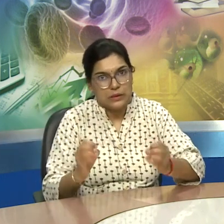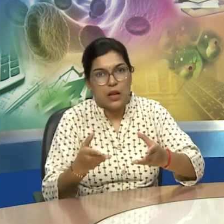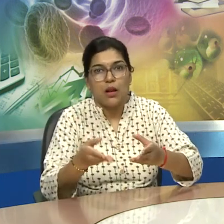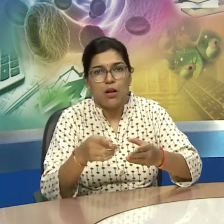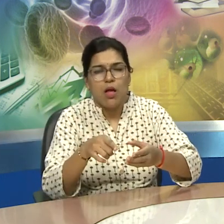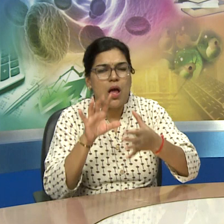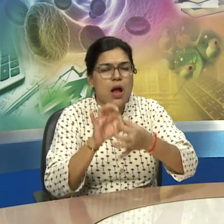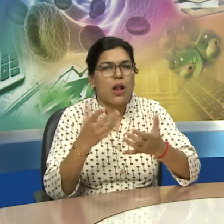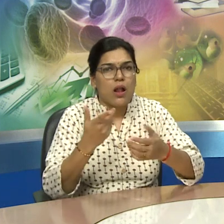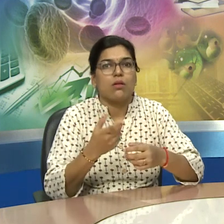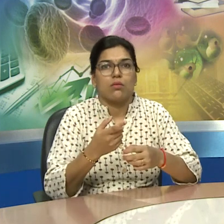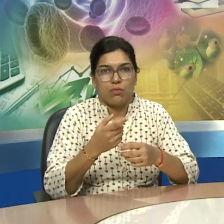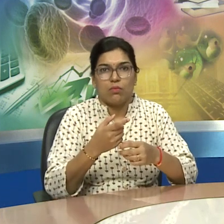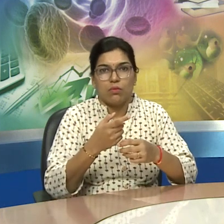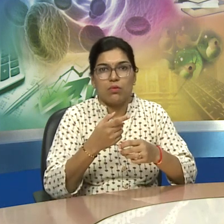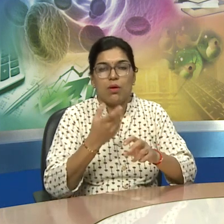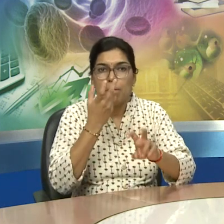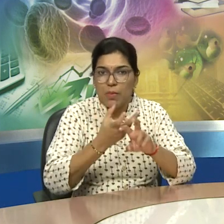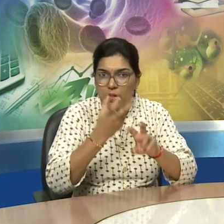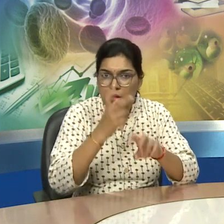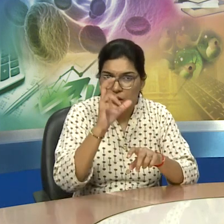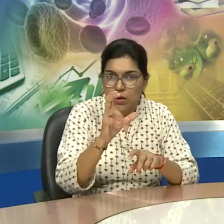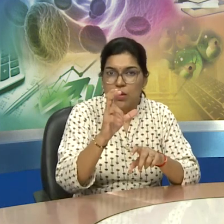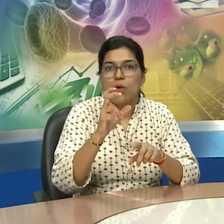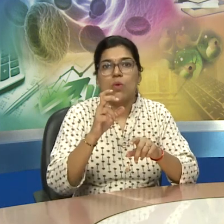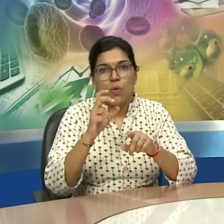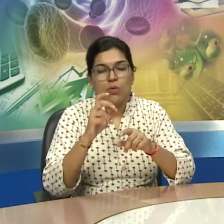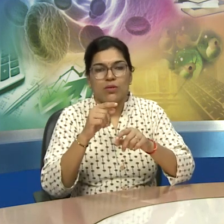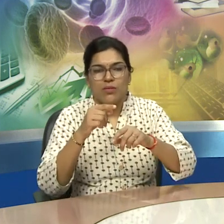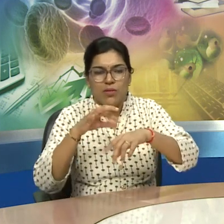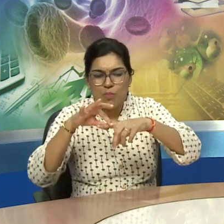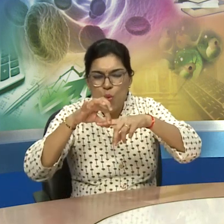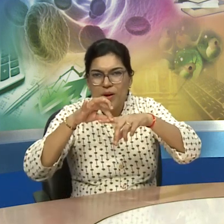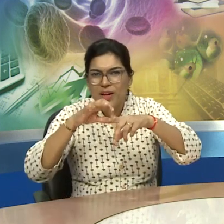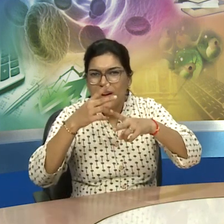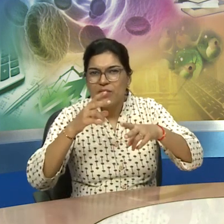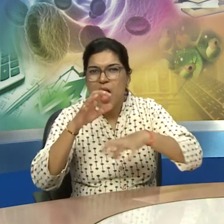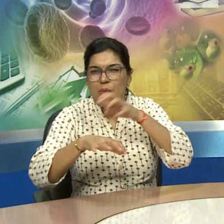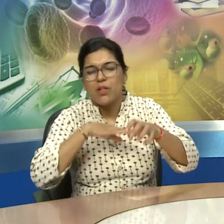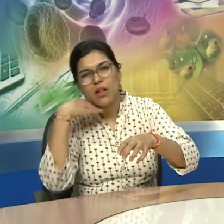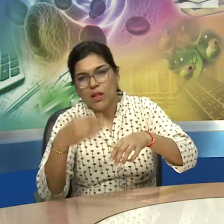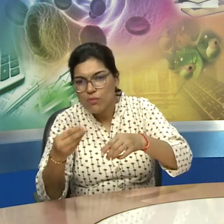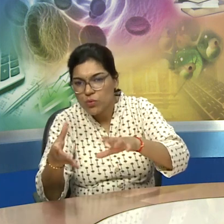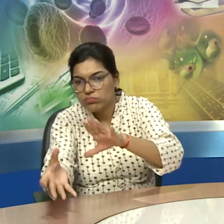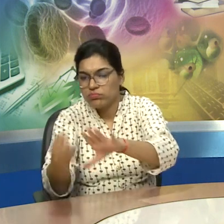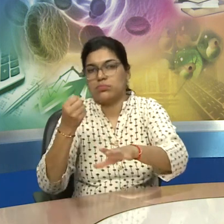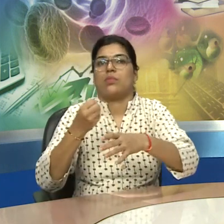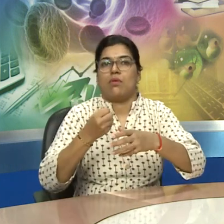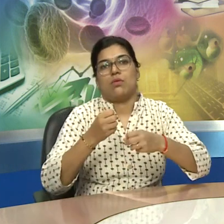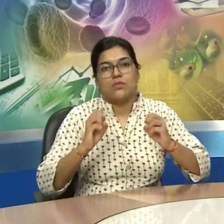the primitive time so they had no clothes at that time and they used tools made up of bones and